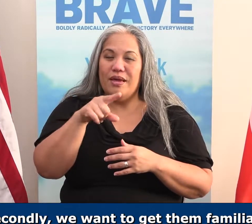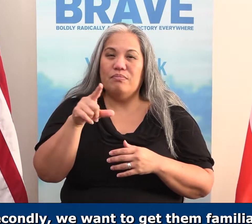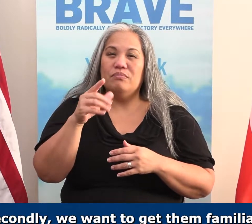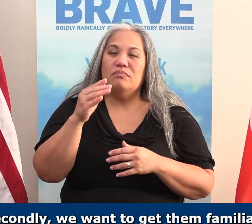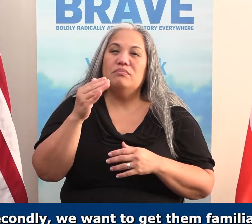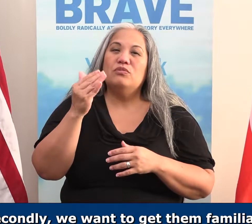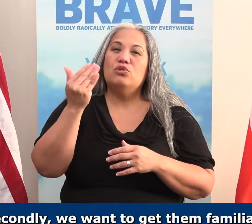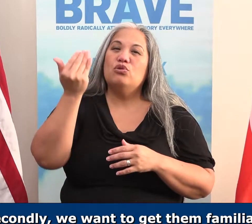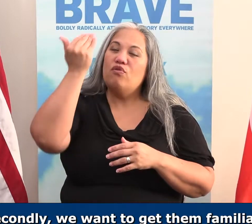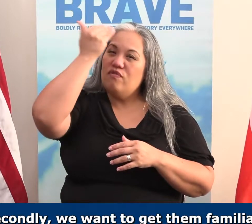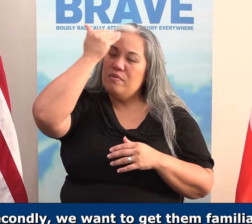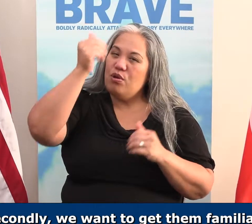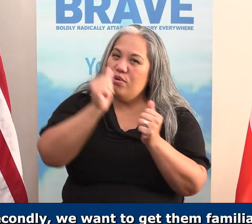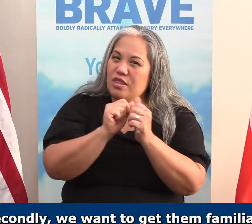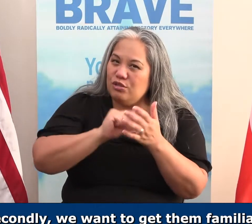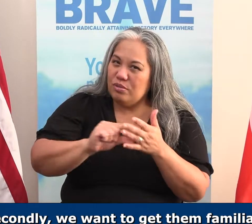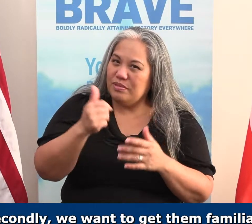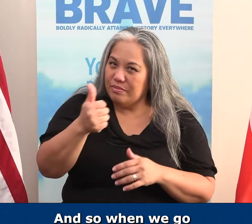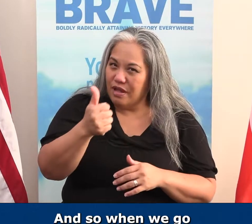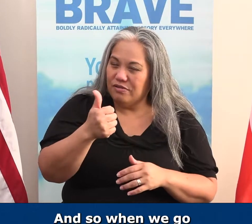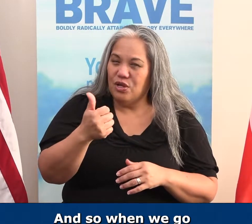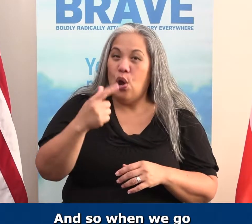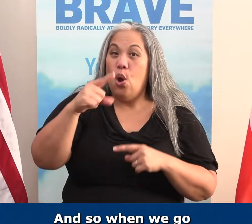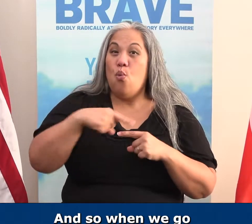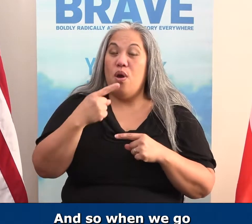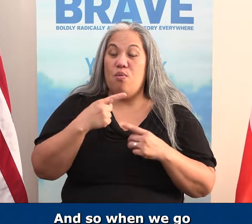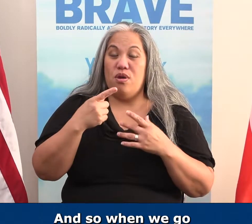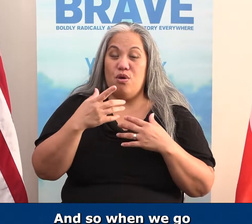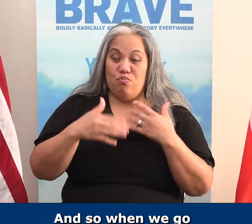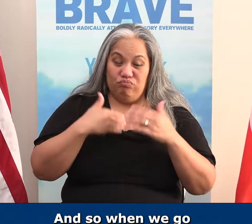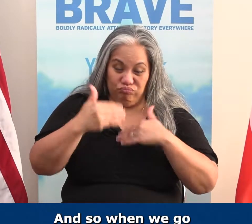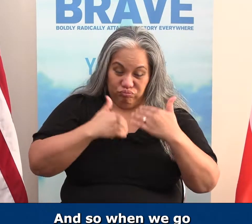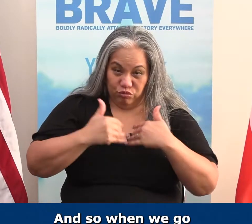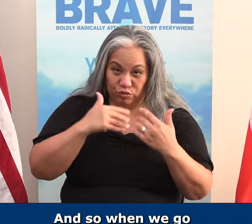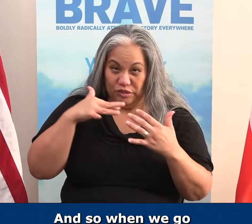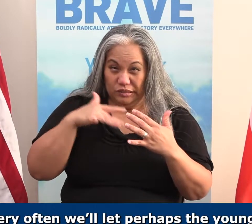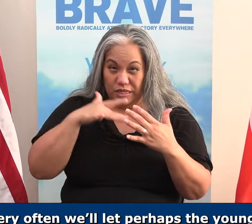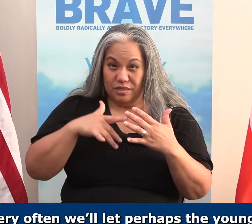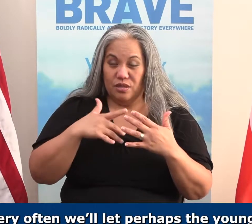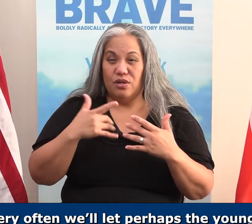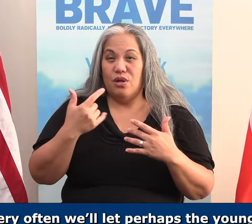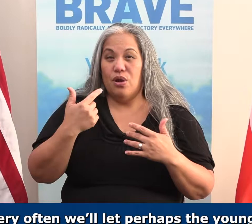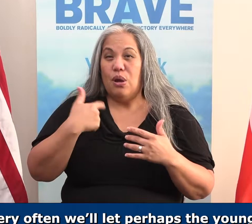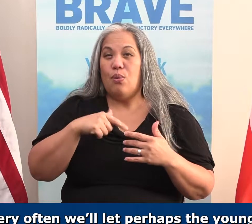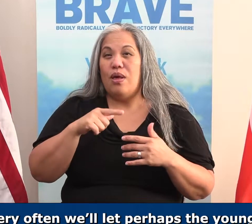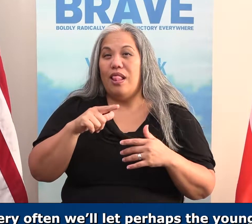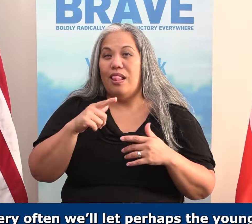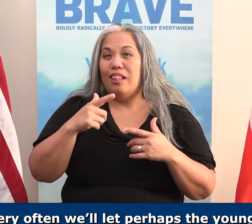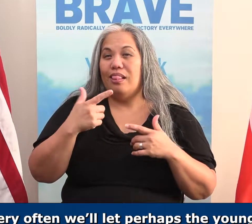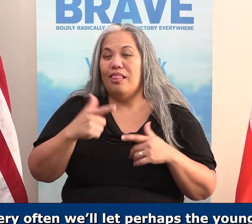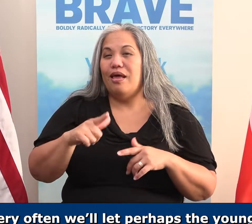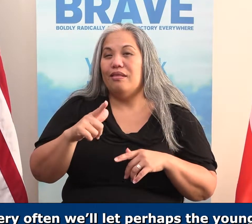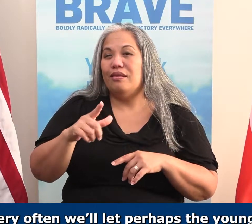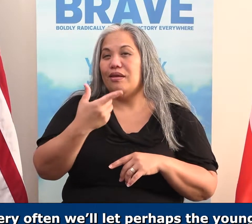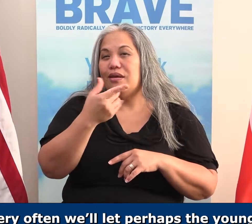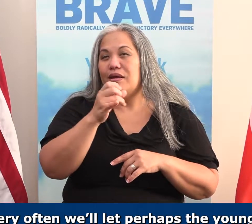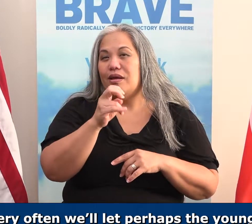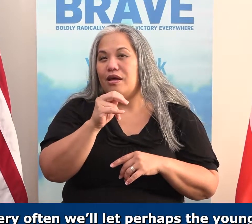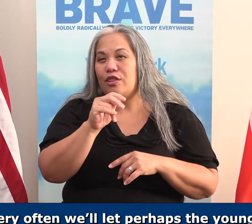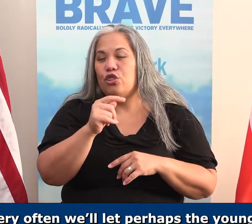familiar with the Scriptures themselves. And so, when we go through these studies, very often we'll let, perhaps, the young Christian, Gunther, do